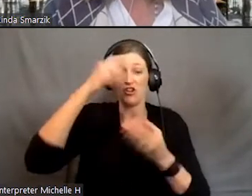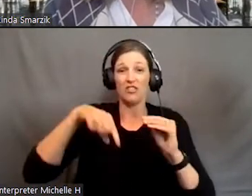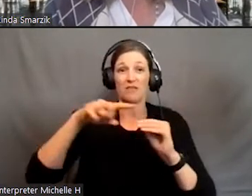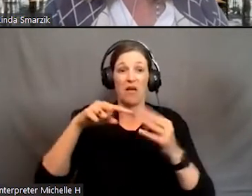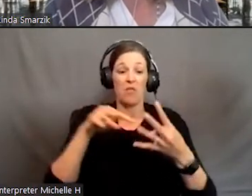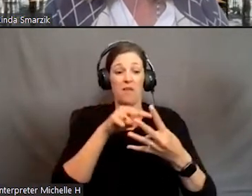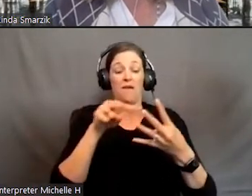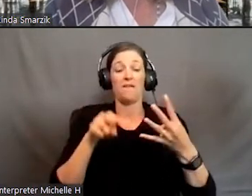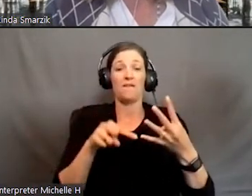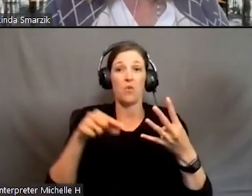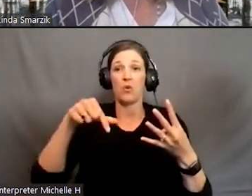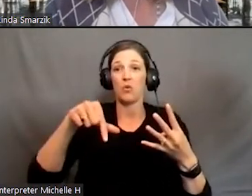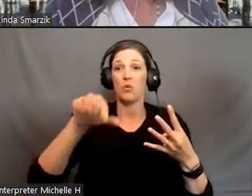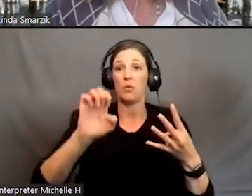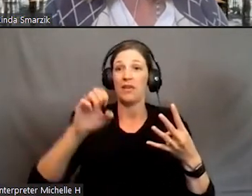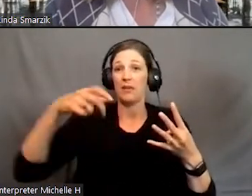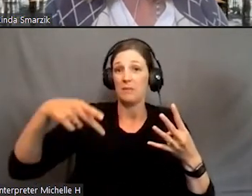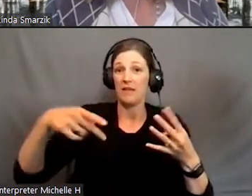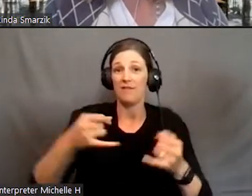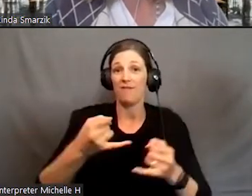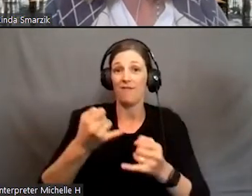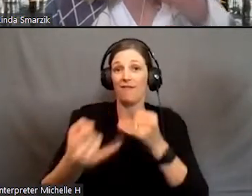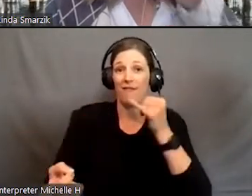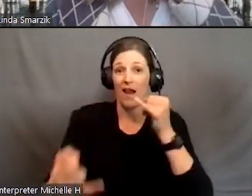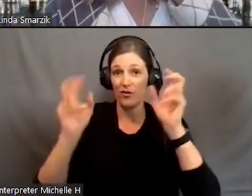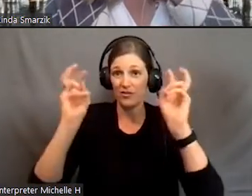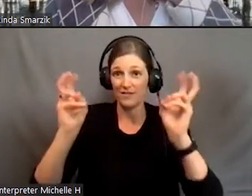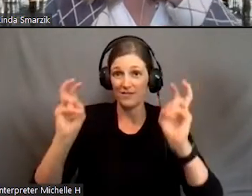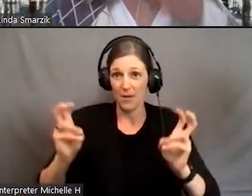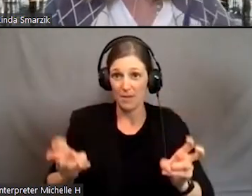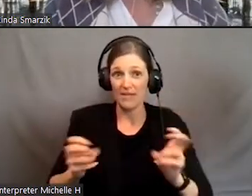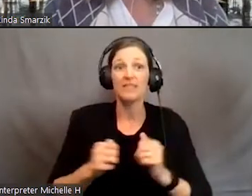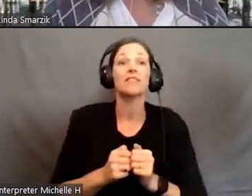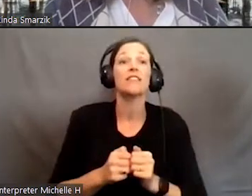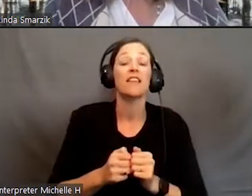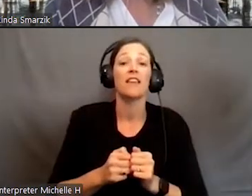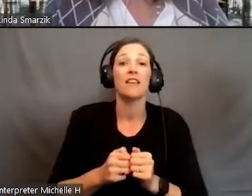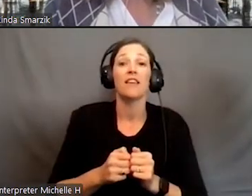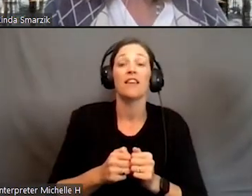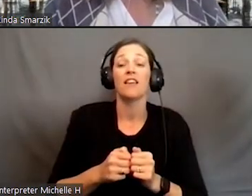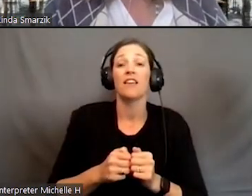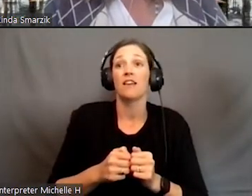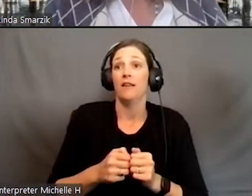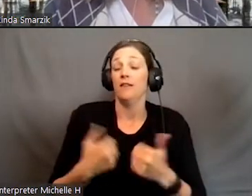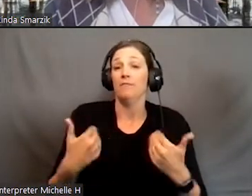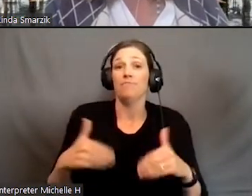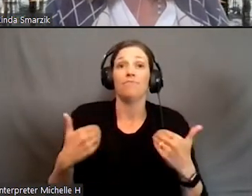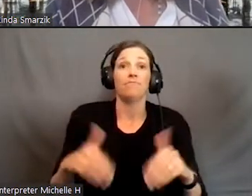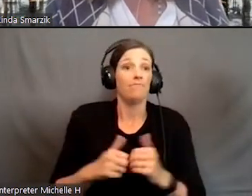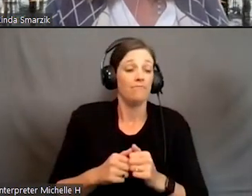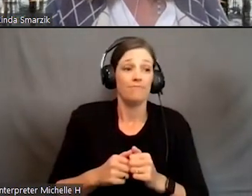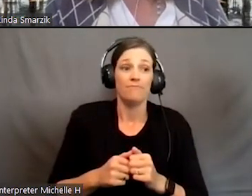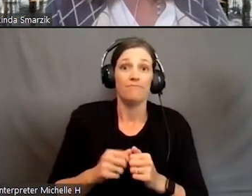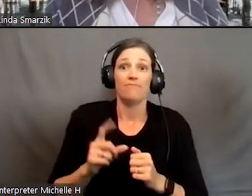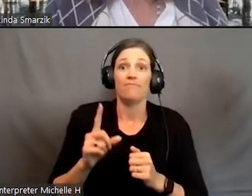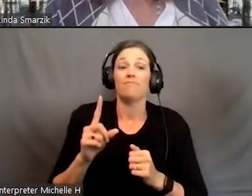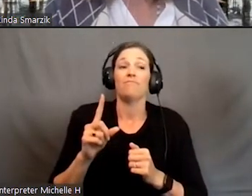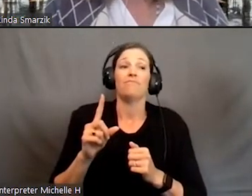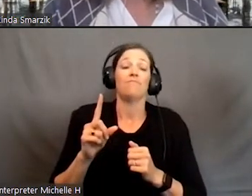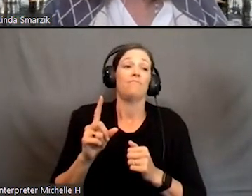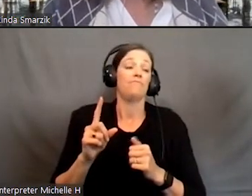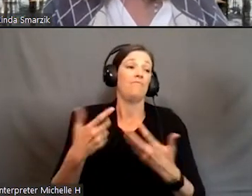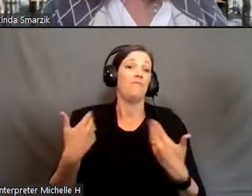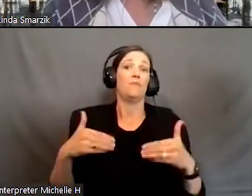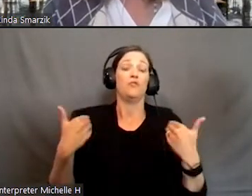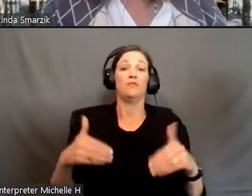QEP finalist topics. And, you know, I just have to say, you know, I'm just